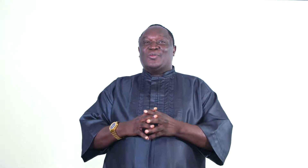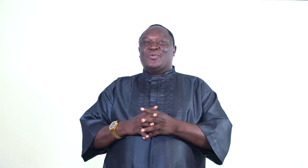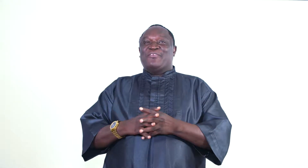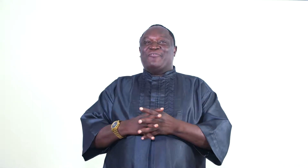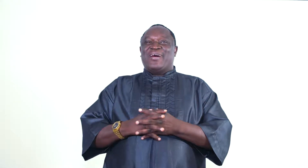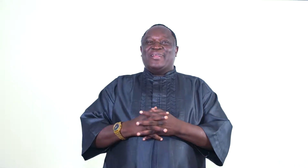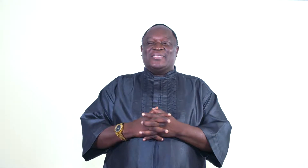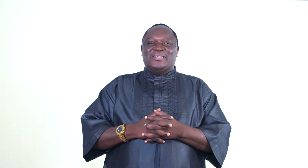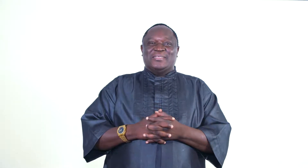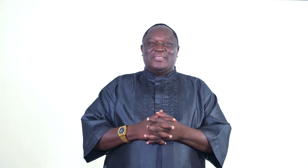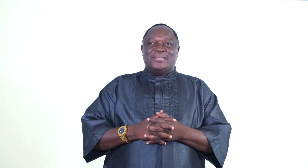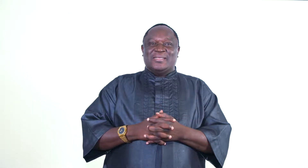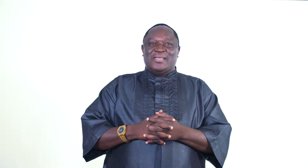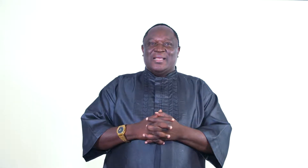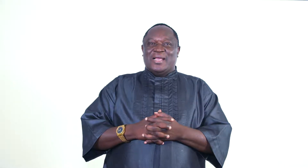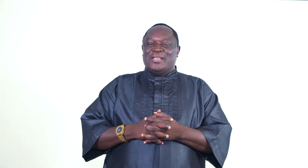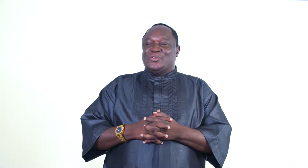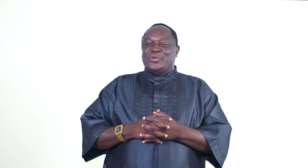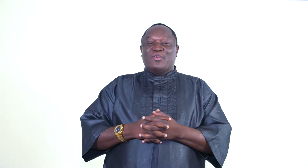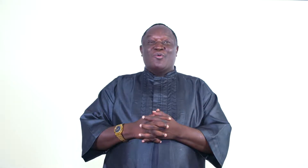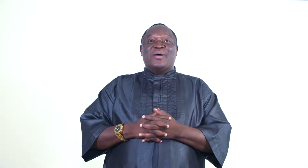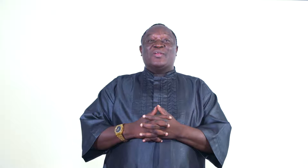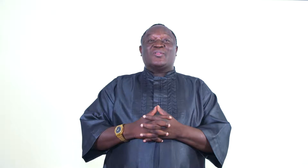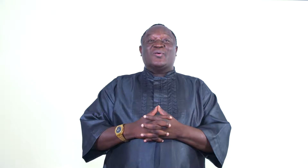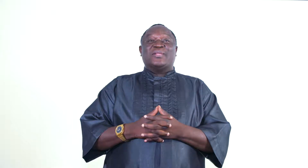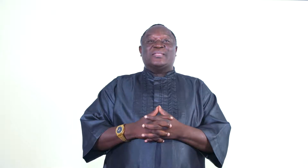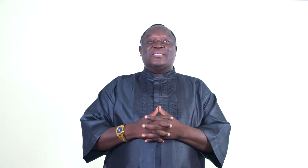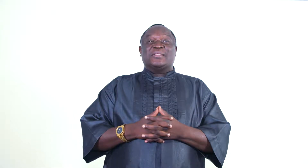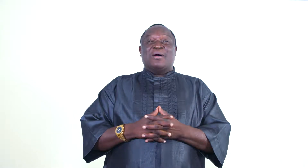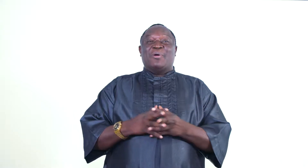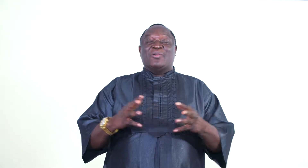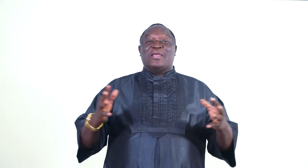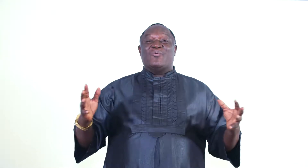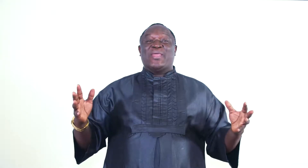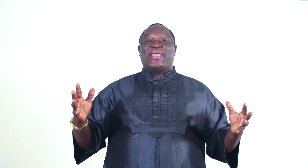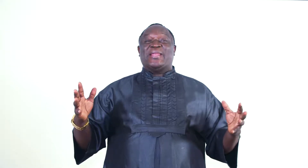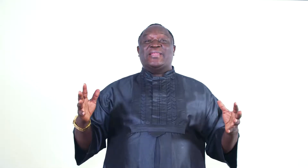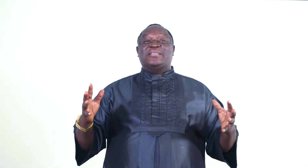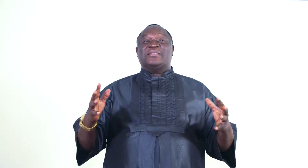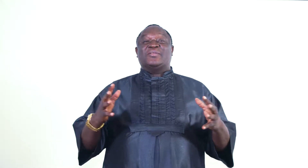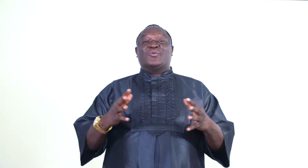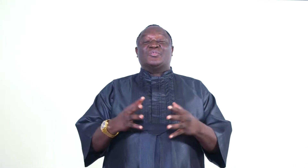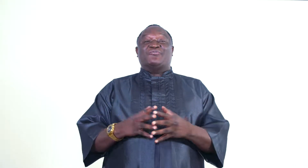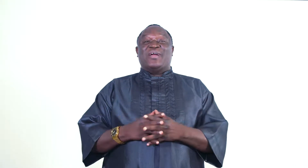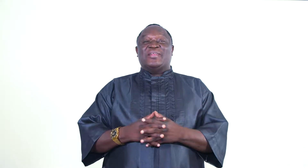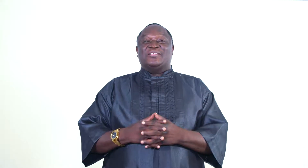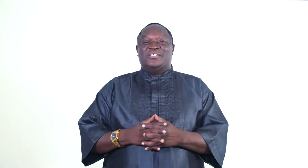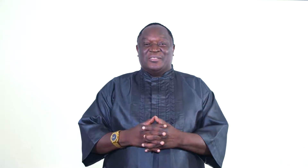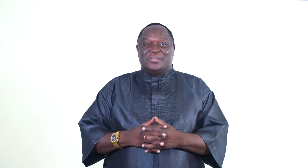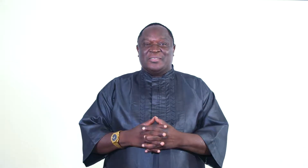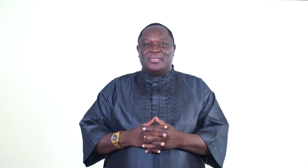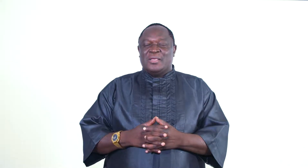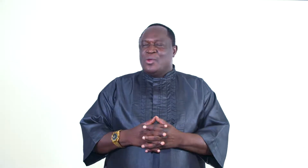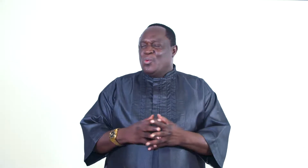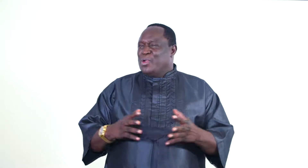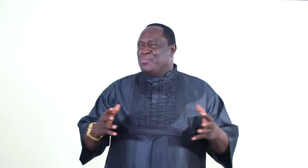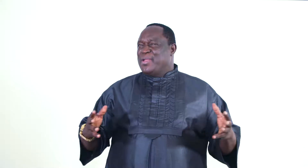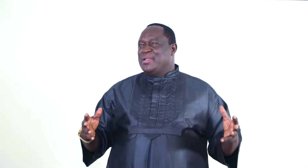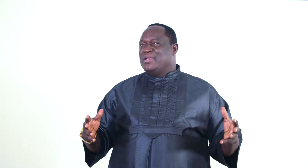to the Pharisees and to the Roman authorities about their wicked deeds in crucifying Jesus. What made the